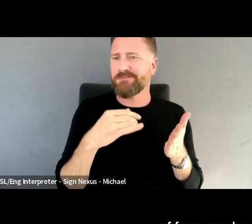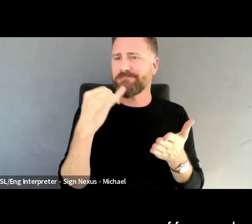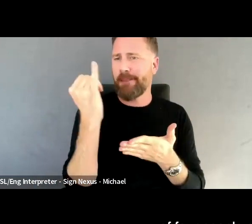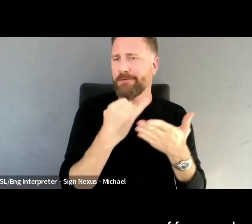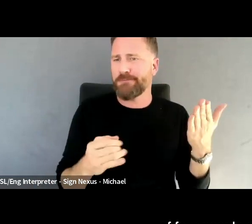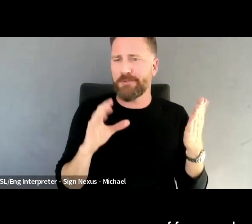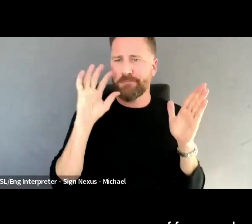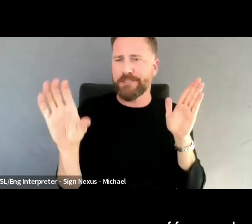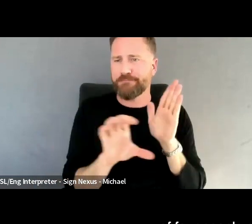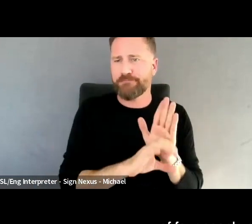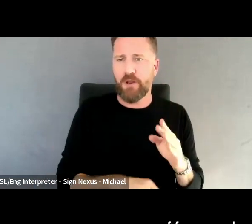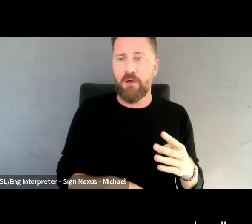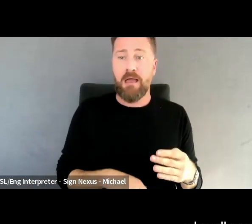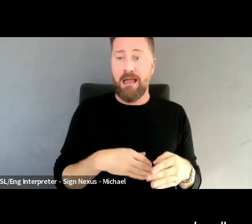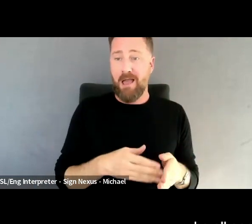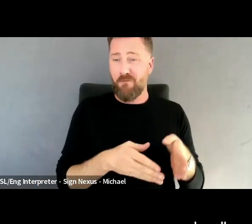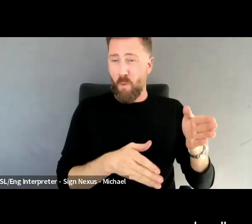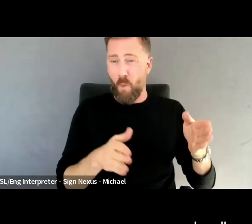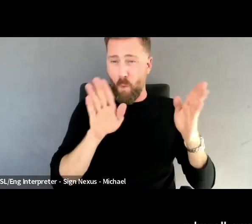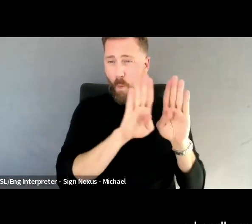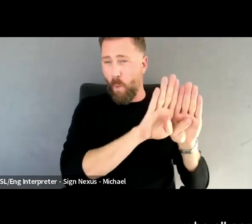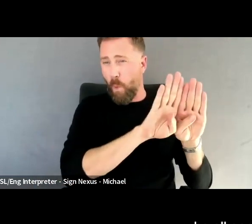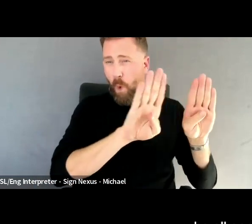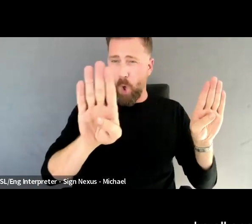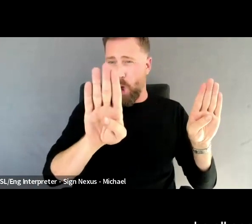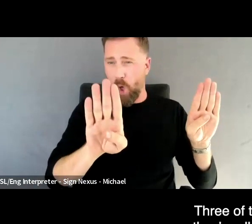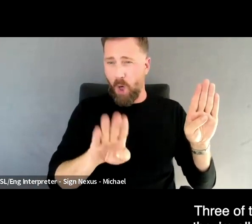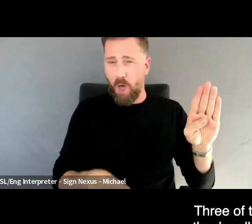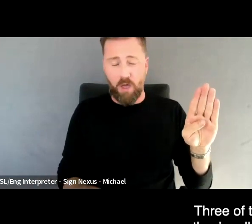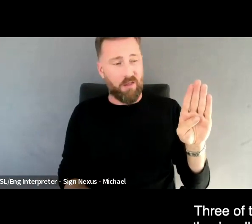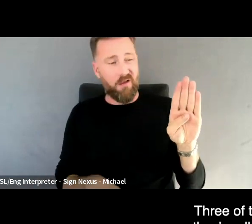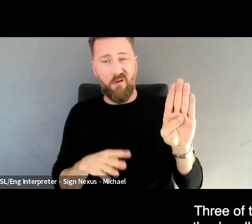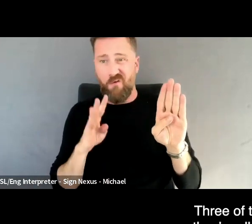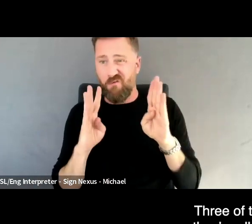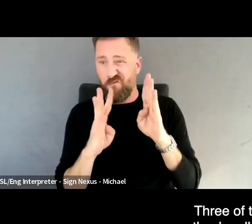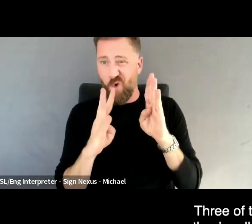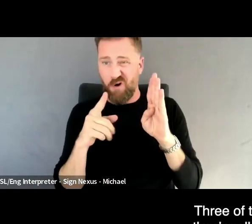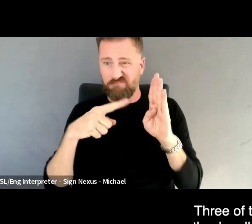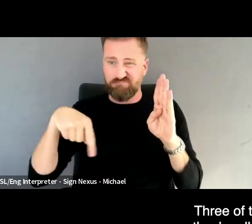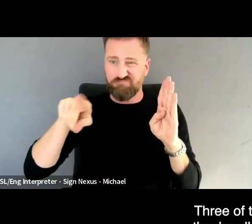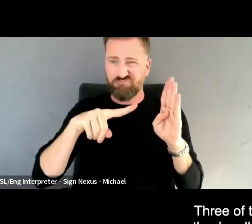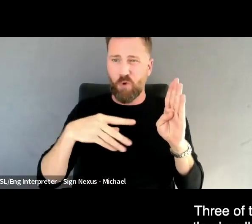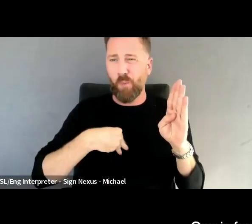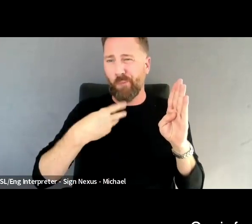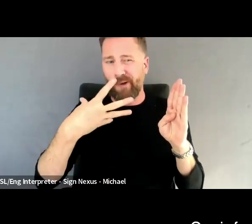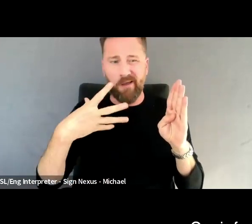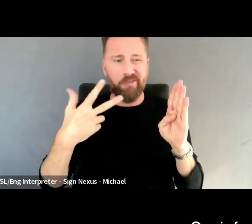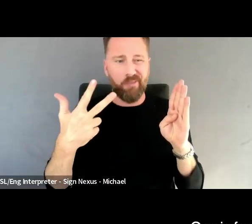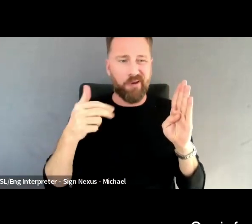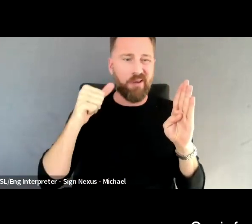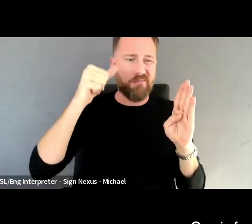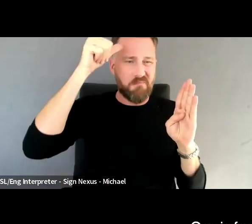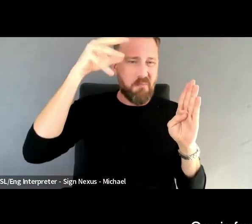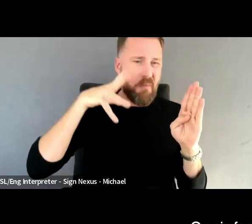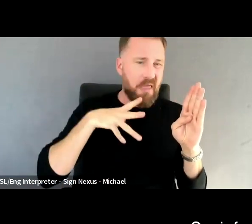people on one side of a wall, who all appear to be white, three of them are men, they're all wearing suits, one